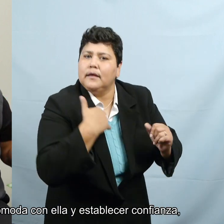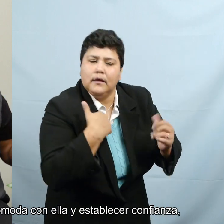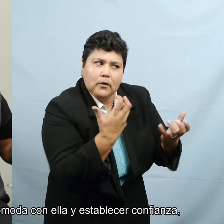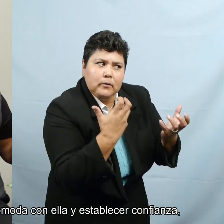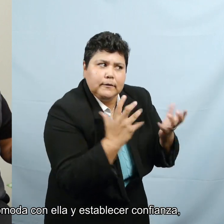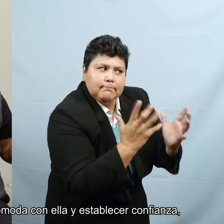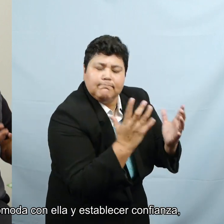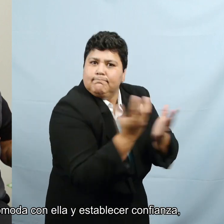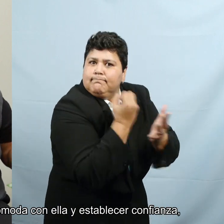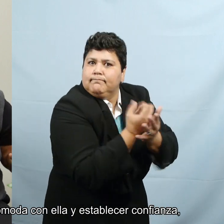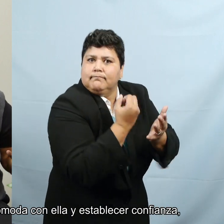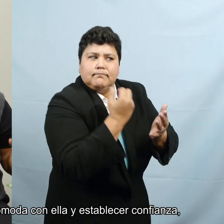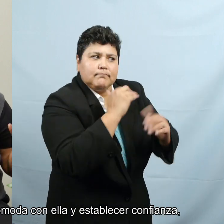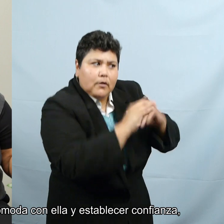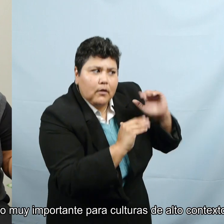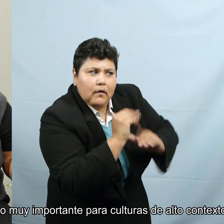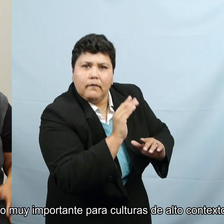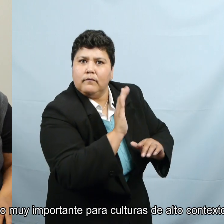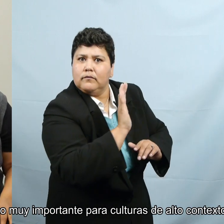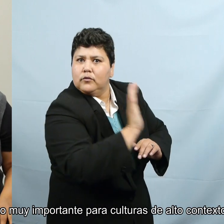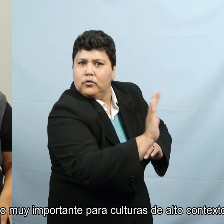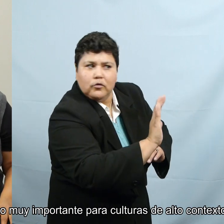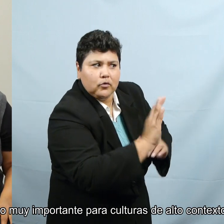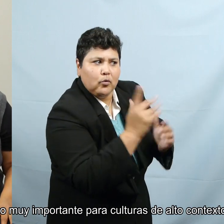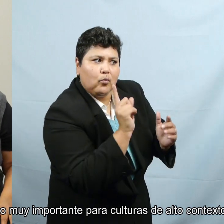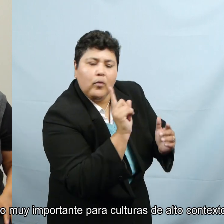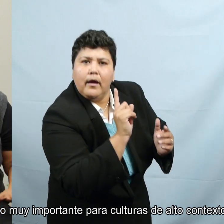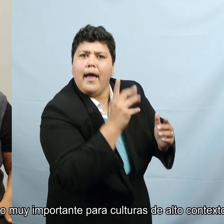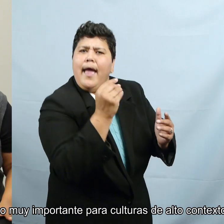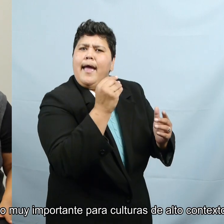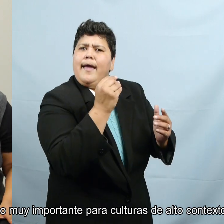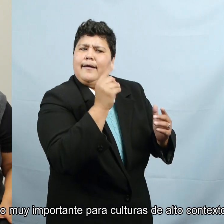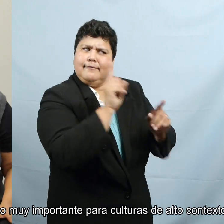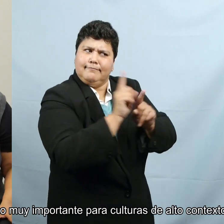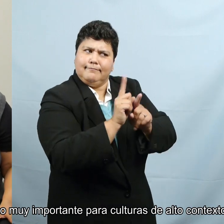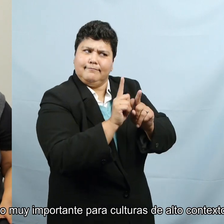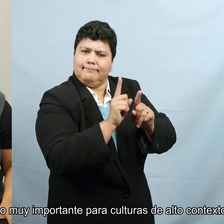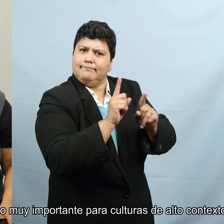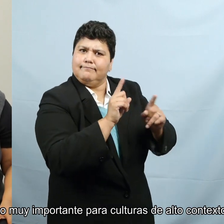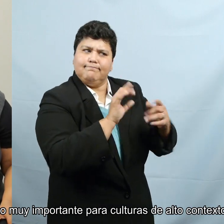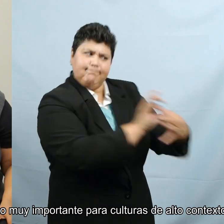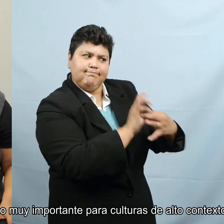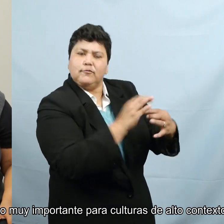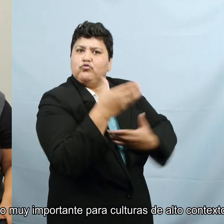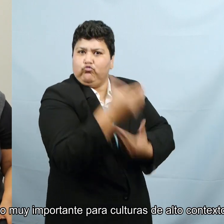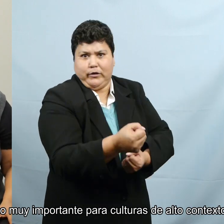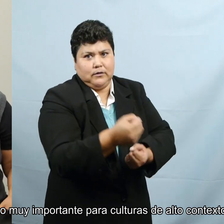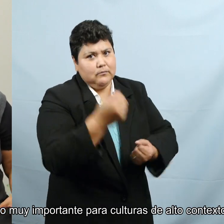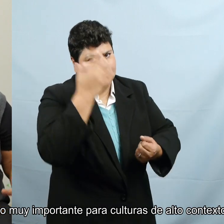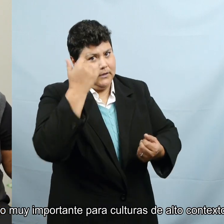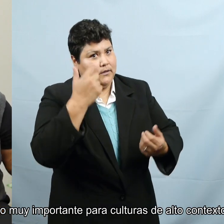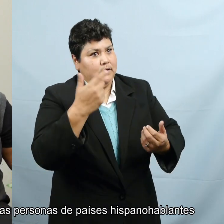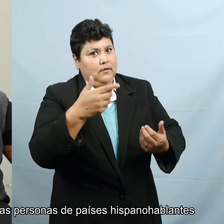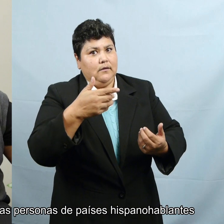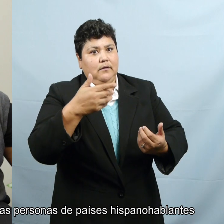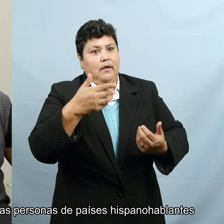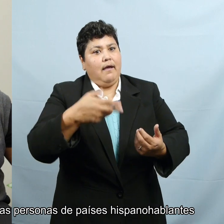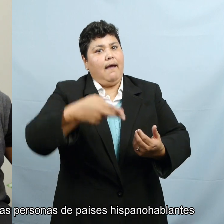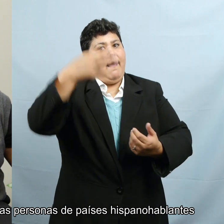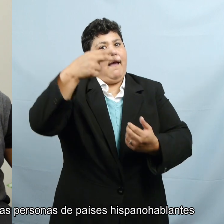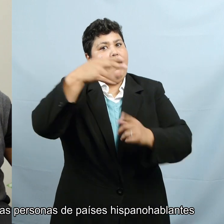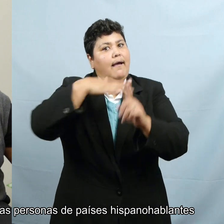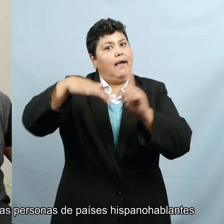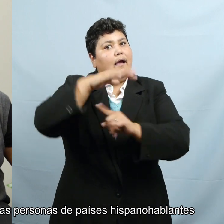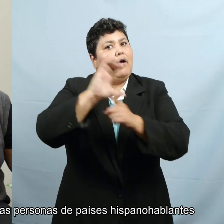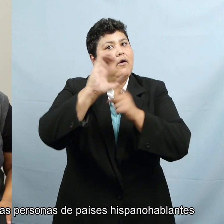with her and, and, and establish a trust because it's, trust is a huge thing for high context cultures such as, uh,